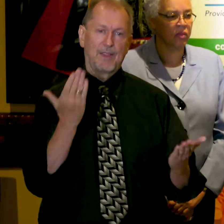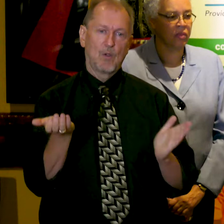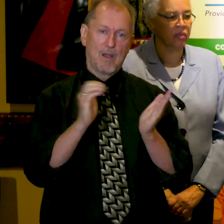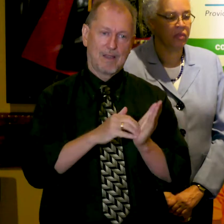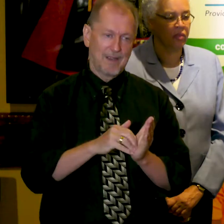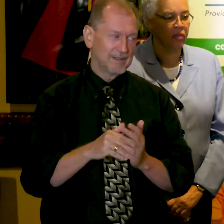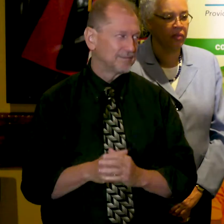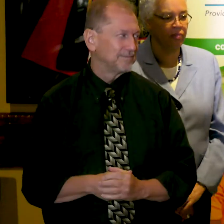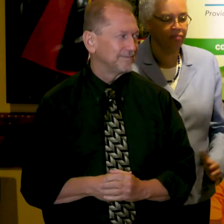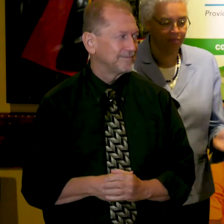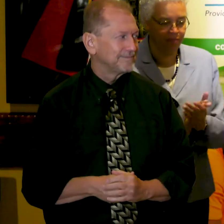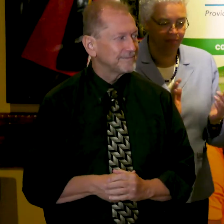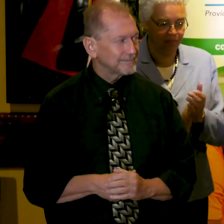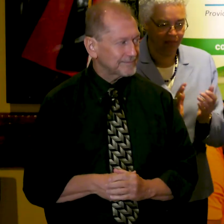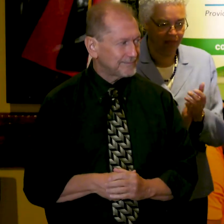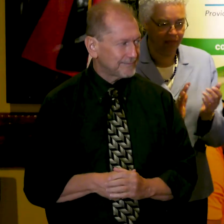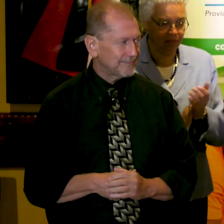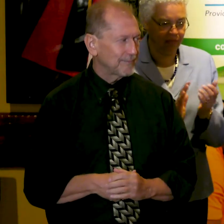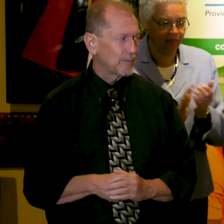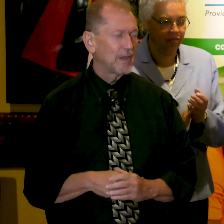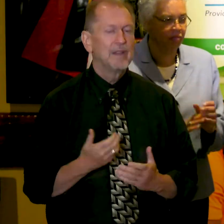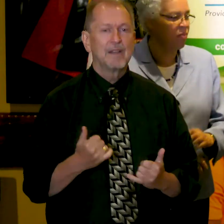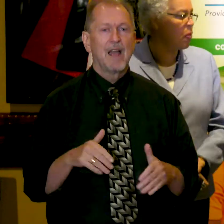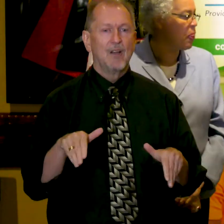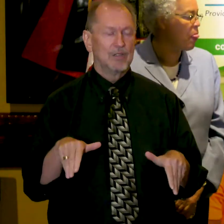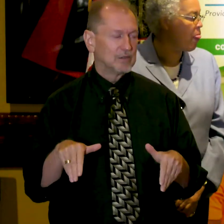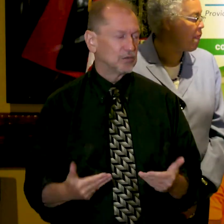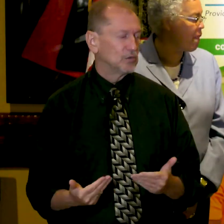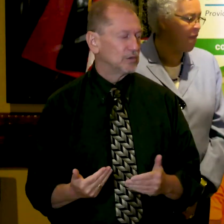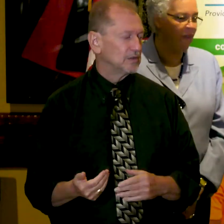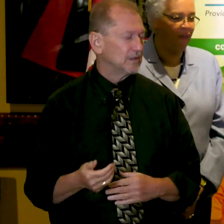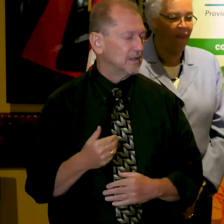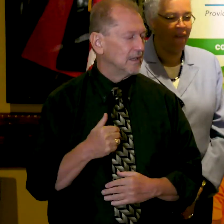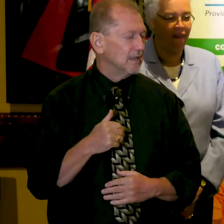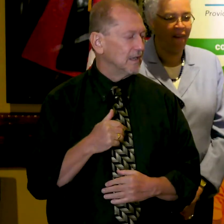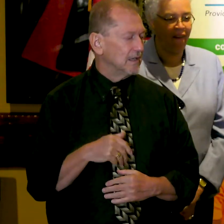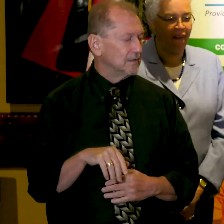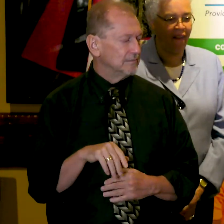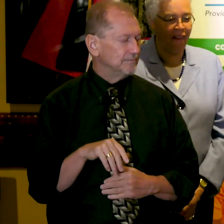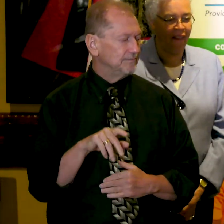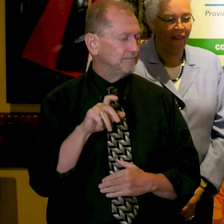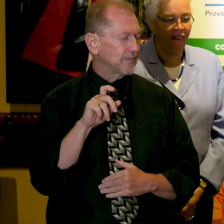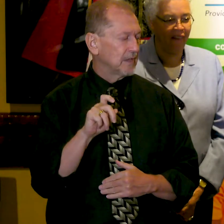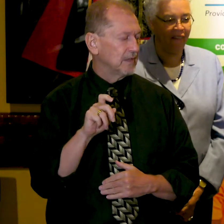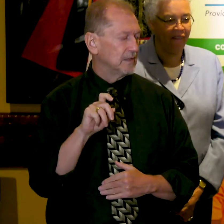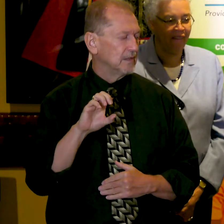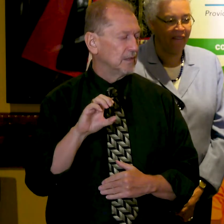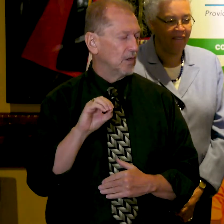Now, I'd like to introduce my friend and colleague Soshi Flores, Bureau Chief of Economic Development.